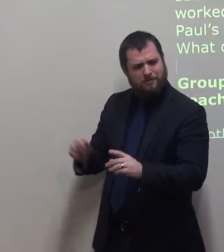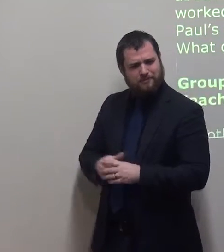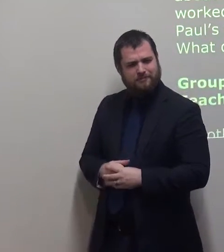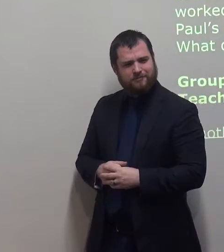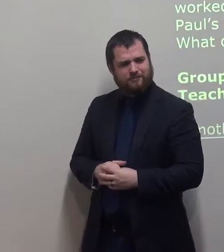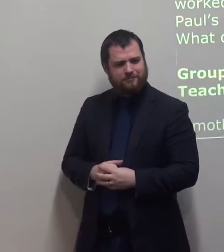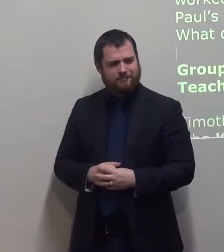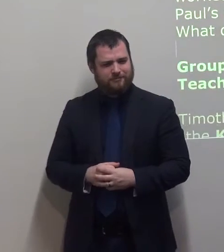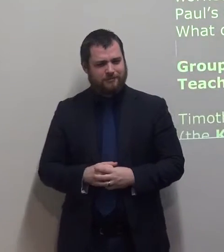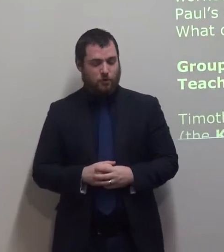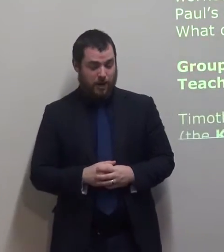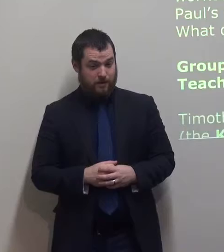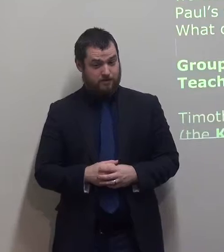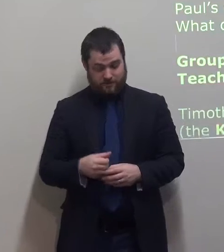Group number one point one.